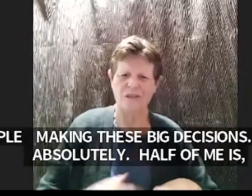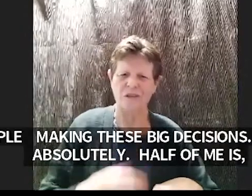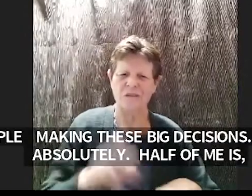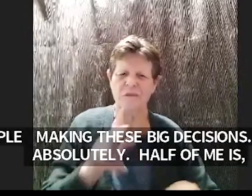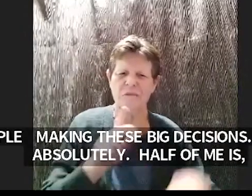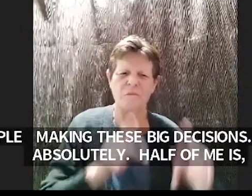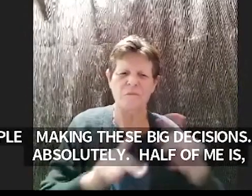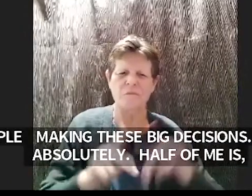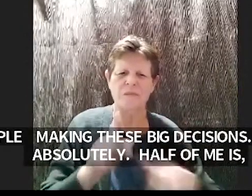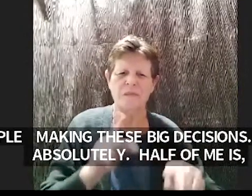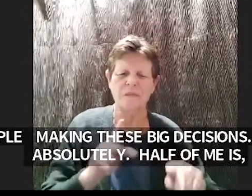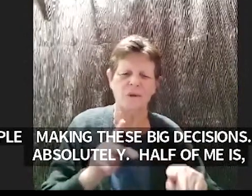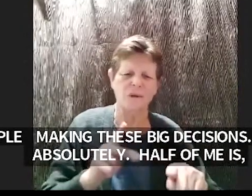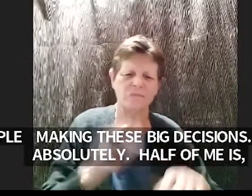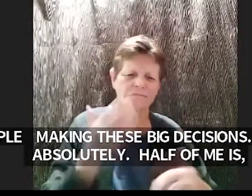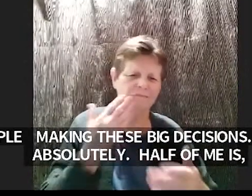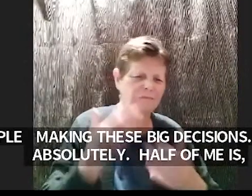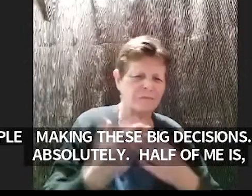i wouldn't then i wouldn't trust him